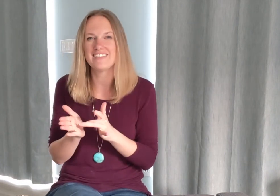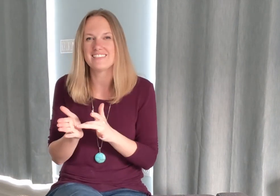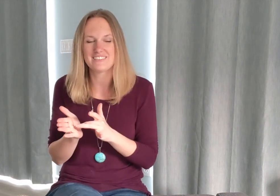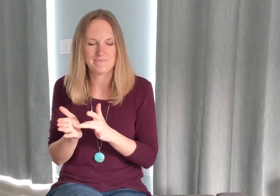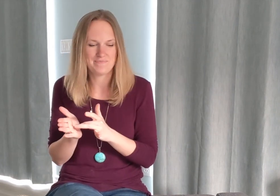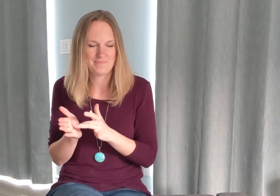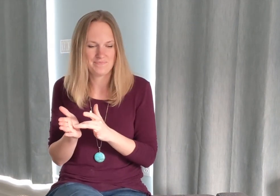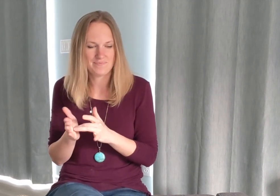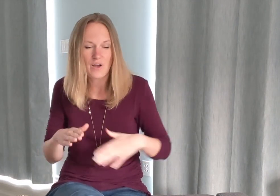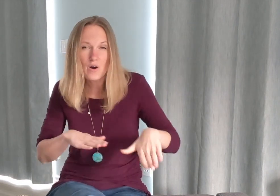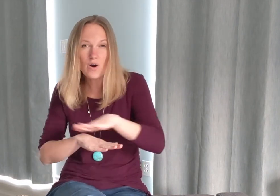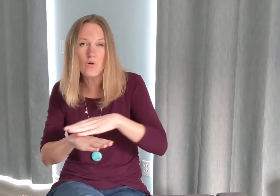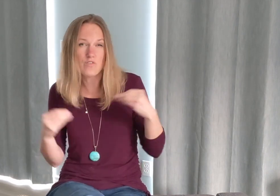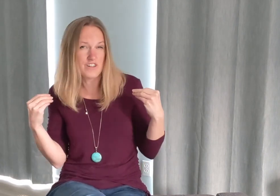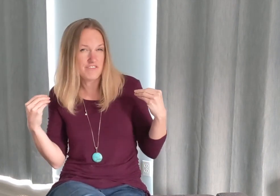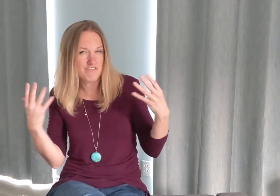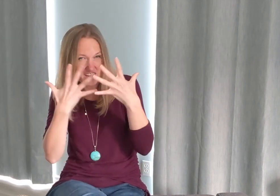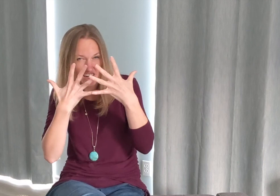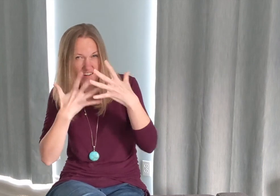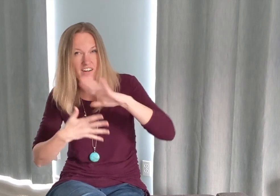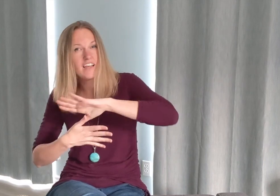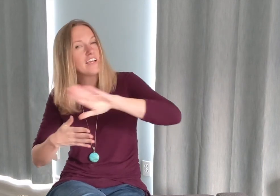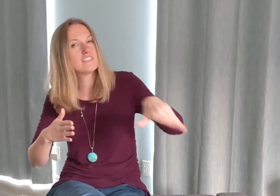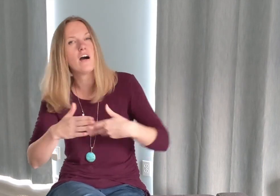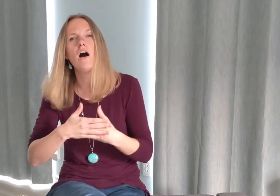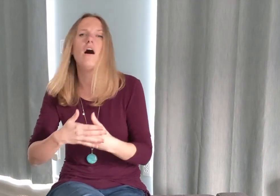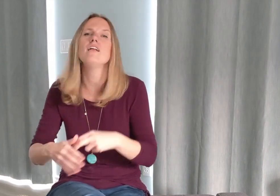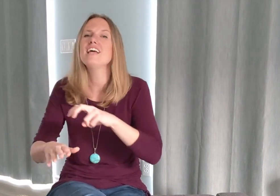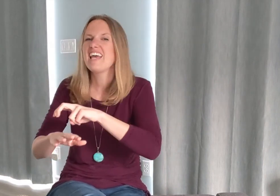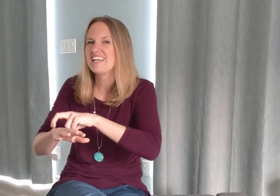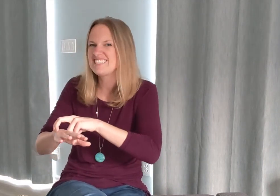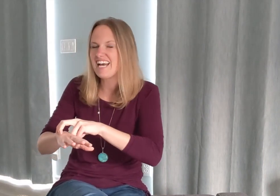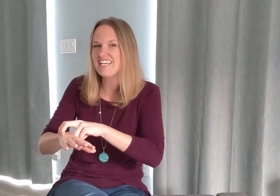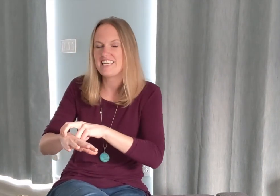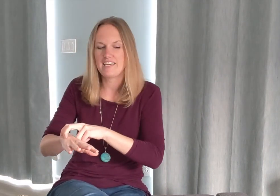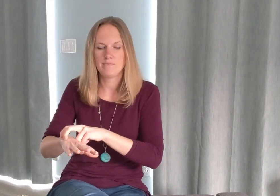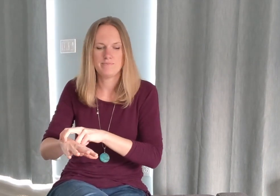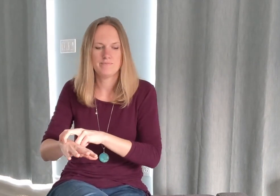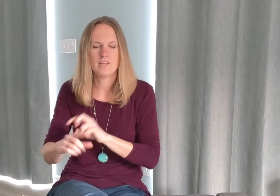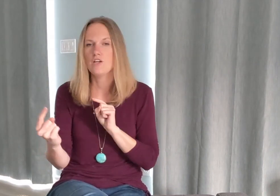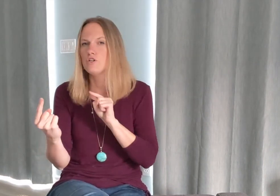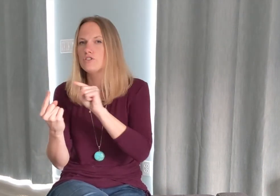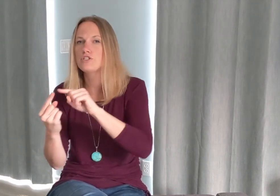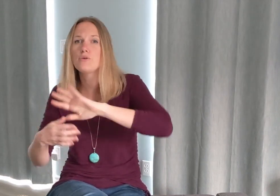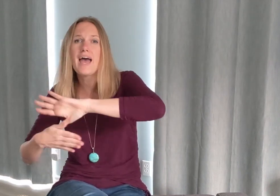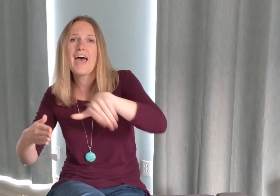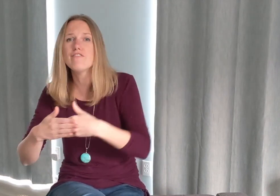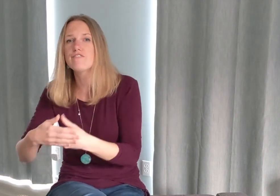over fear and all anxiety to every